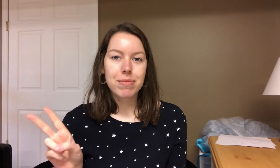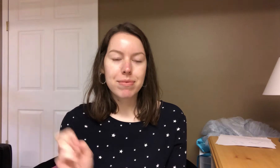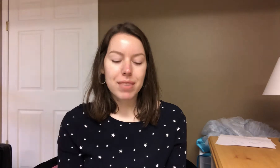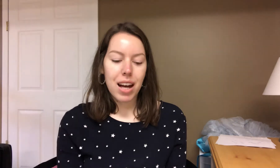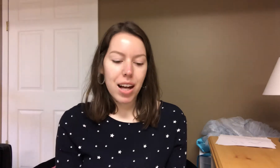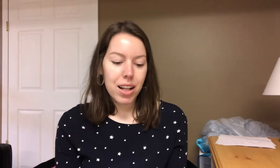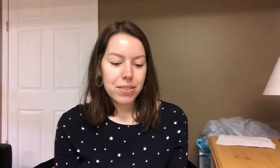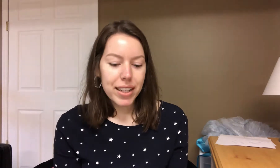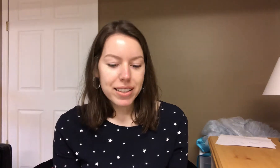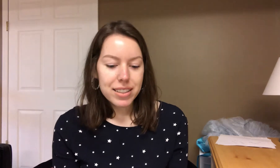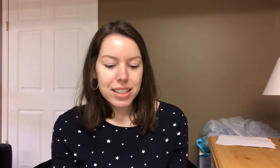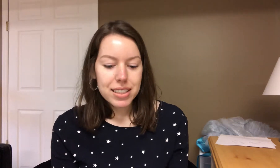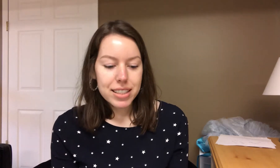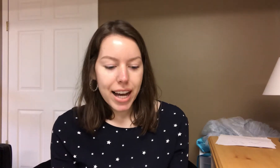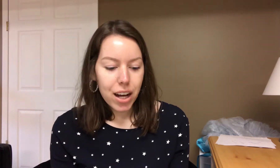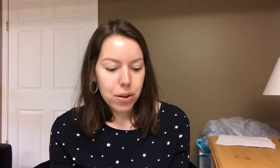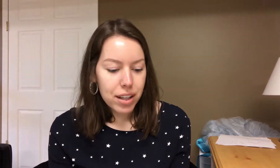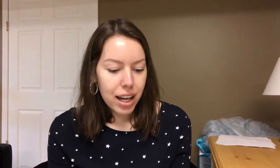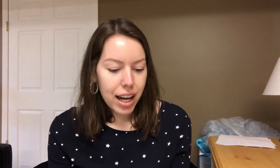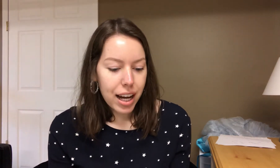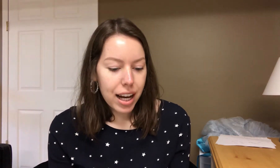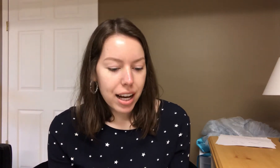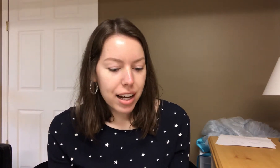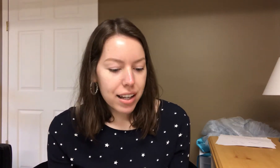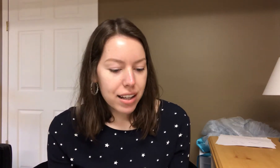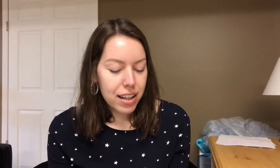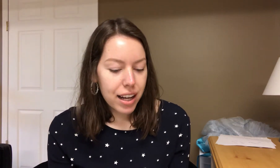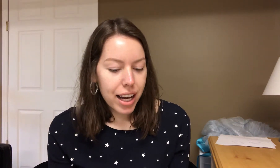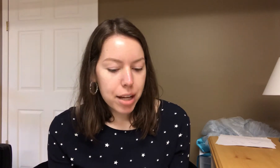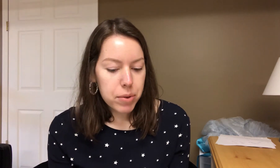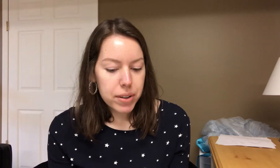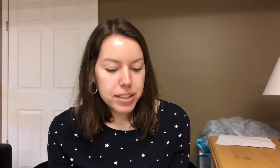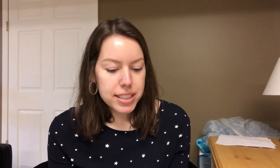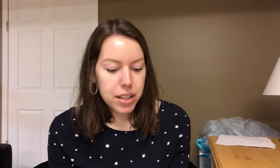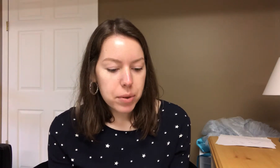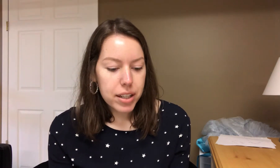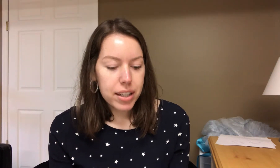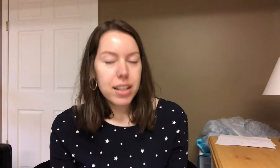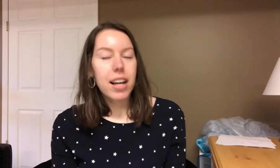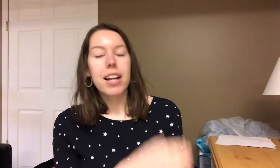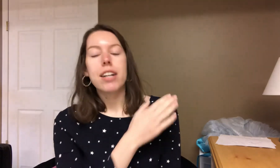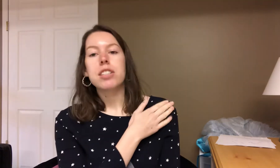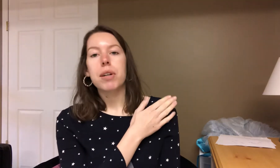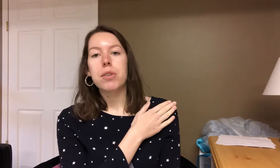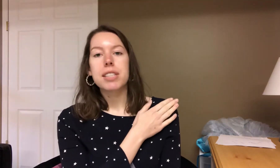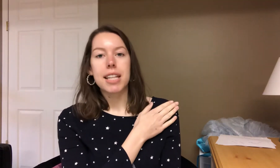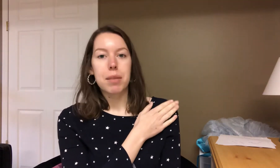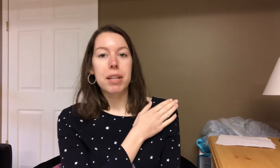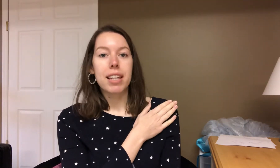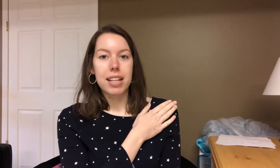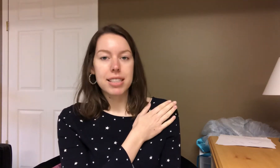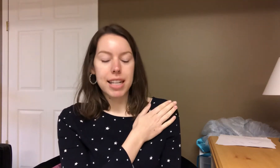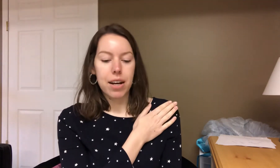All right. Now I'm going to say a word and I just want you to say the beginning sound.